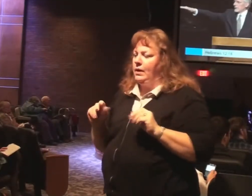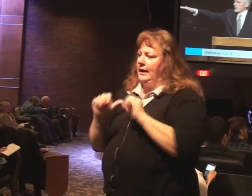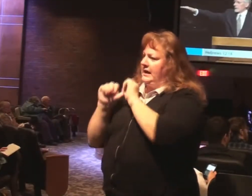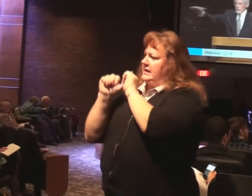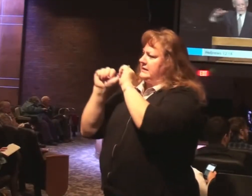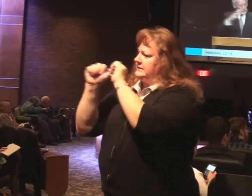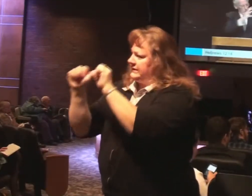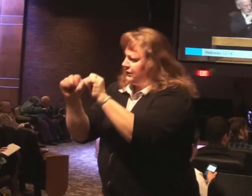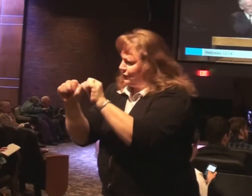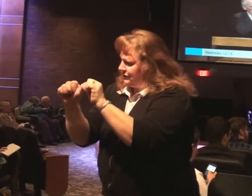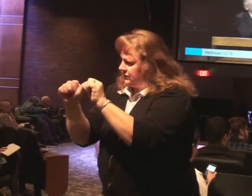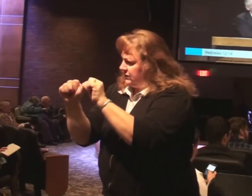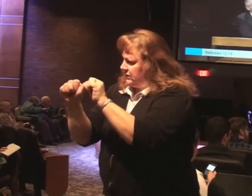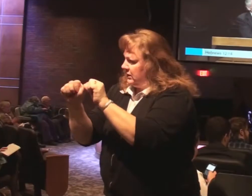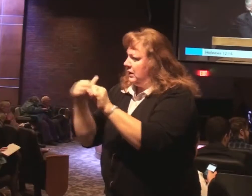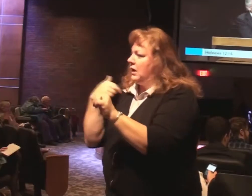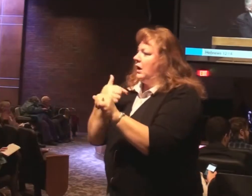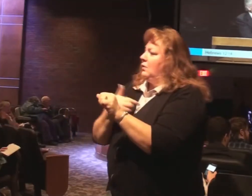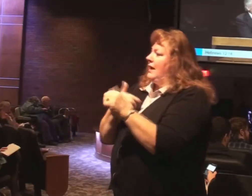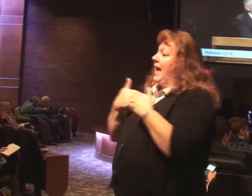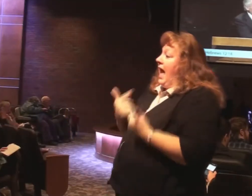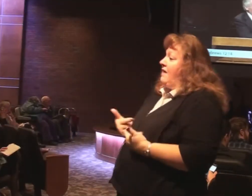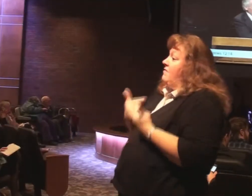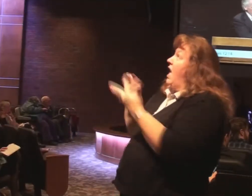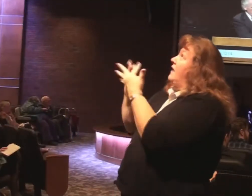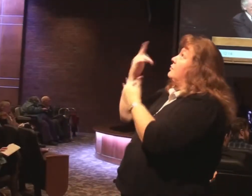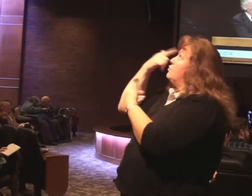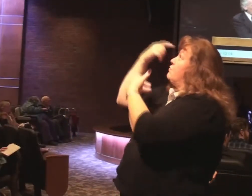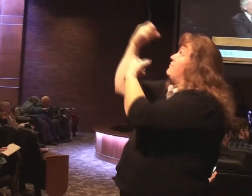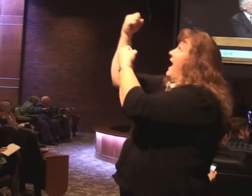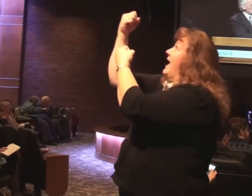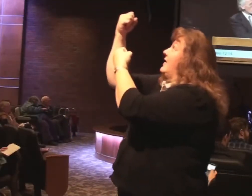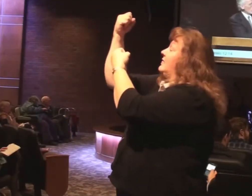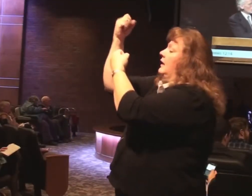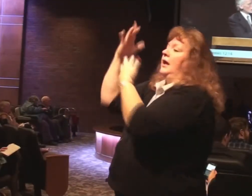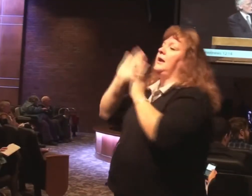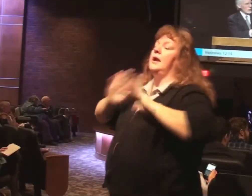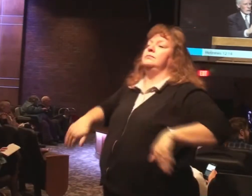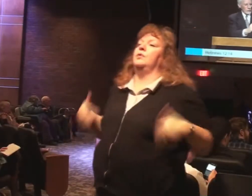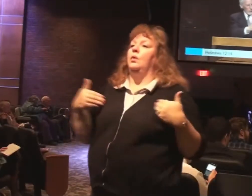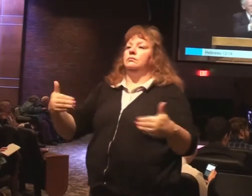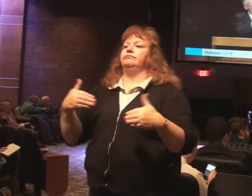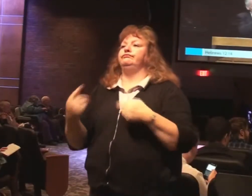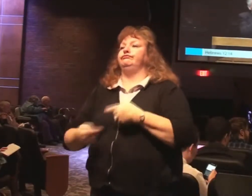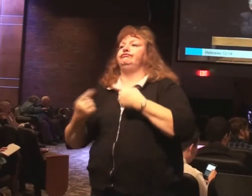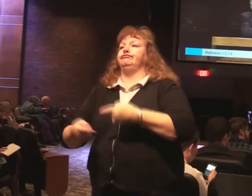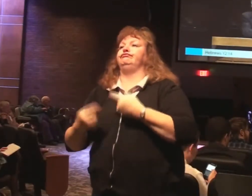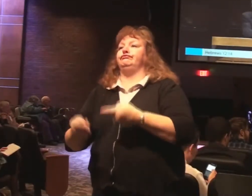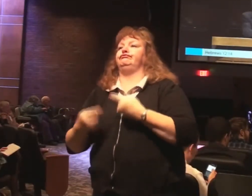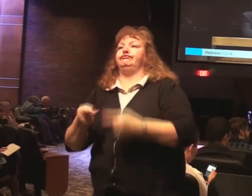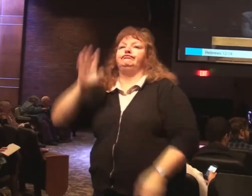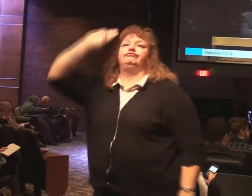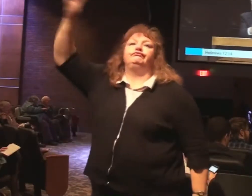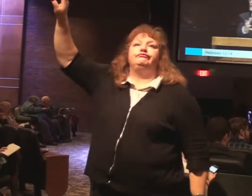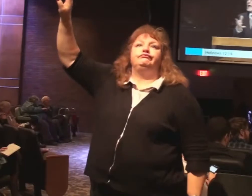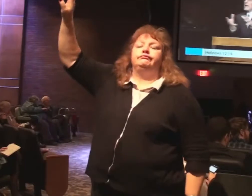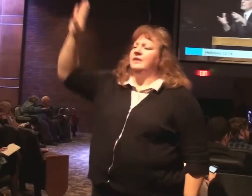That's not just we enter into life by faith. And now we just go on to struggle through our life. That's the beginning of a life